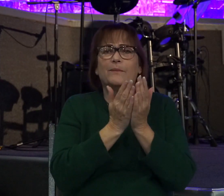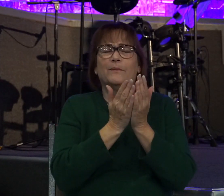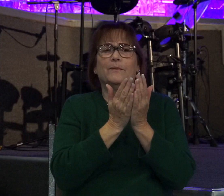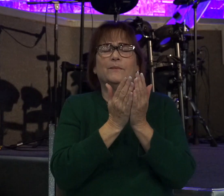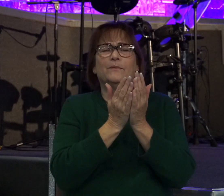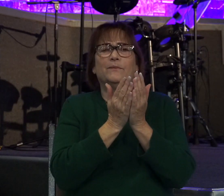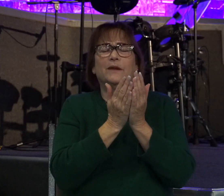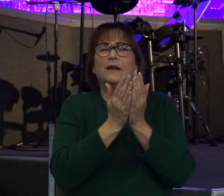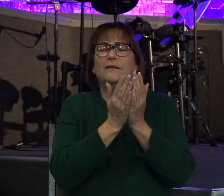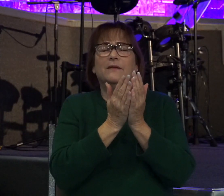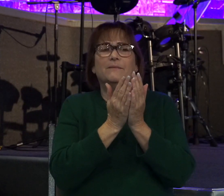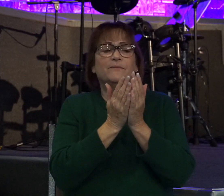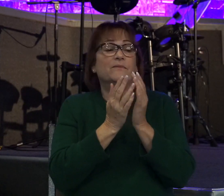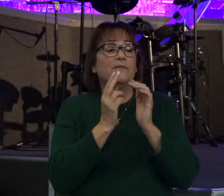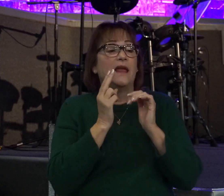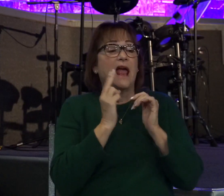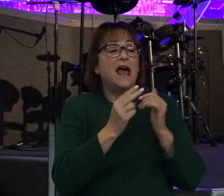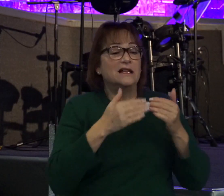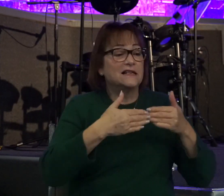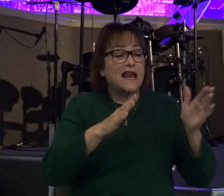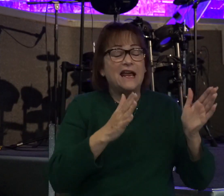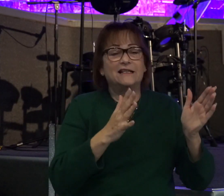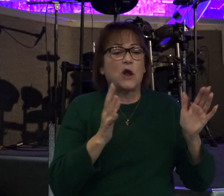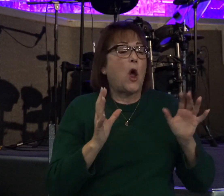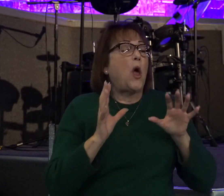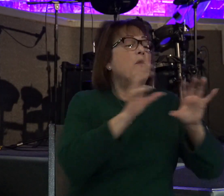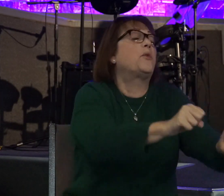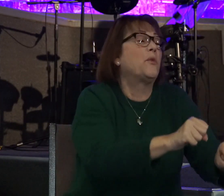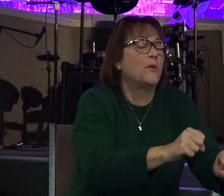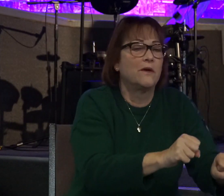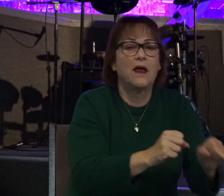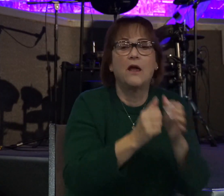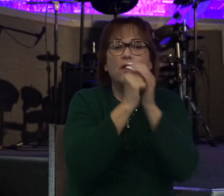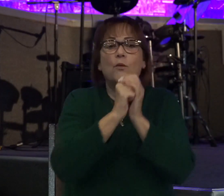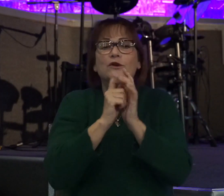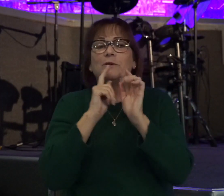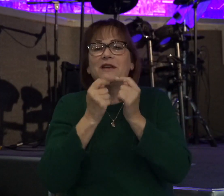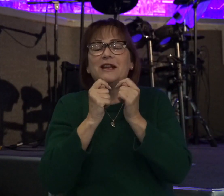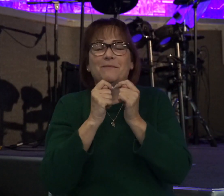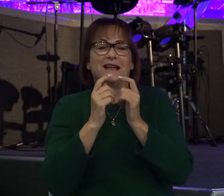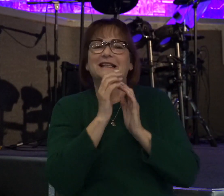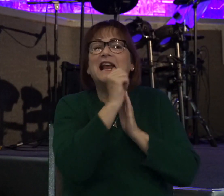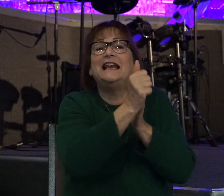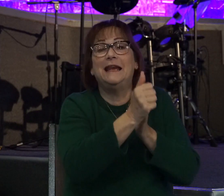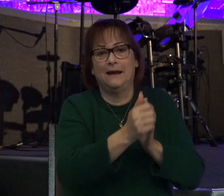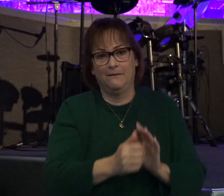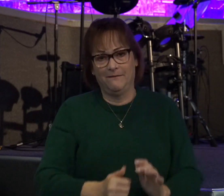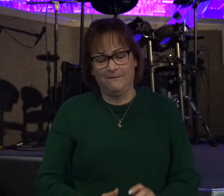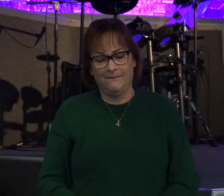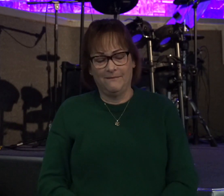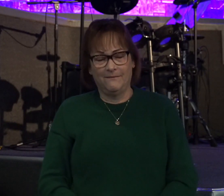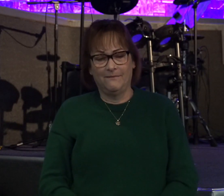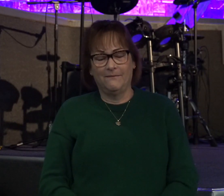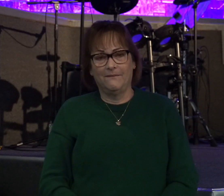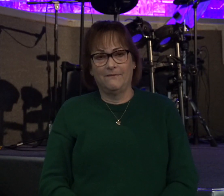the gates of hell, guys. And the worship team is leading the charge. They're the tip of the spear.